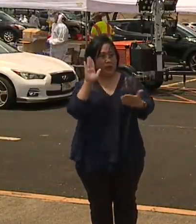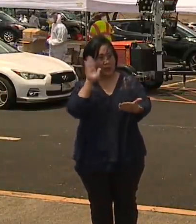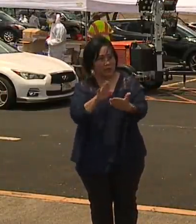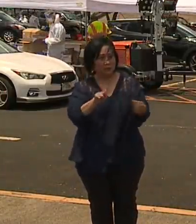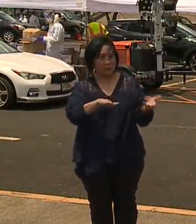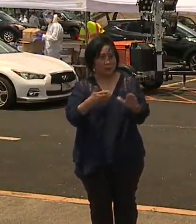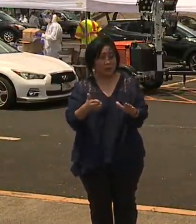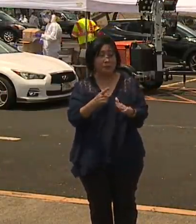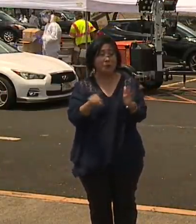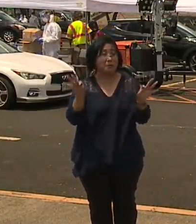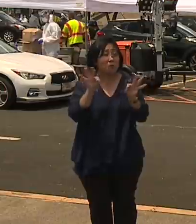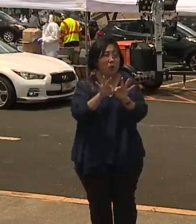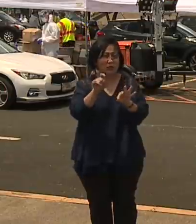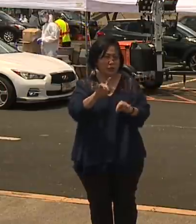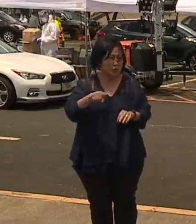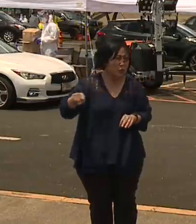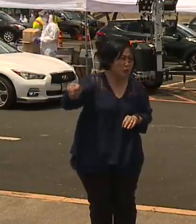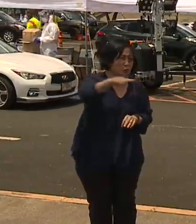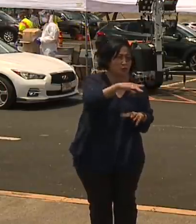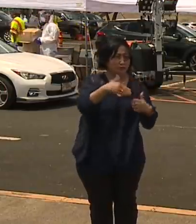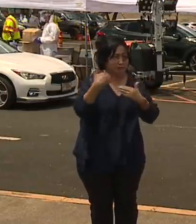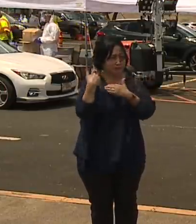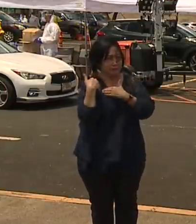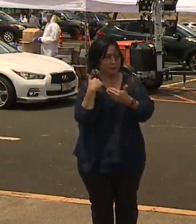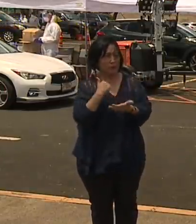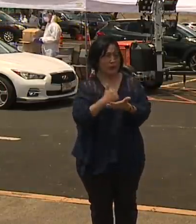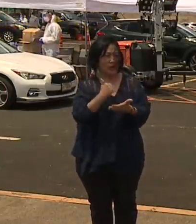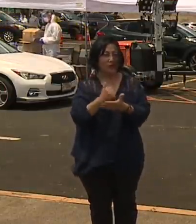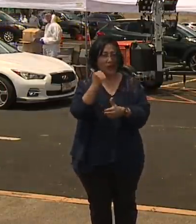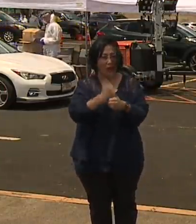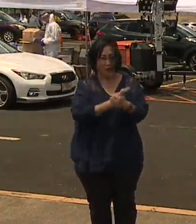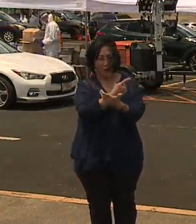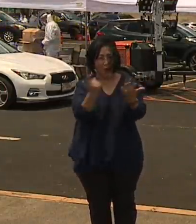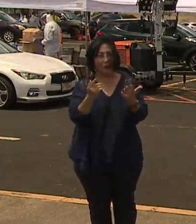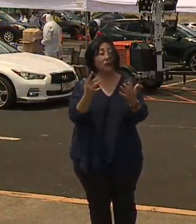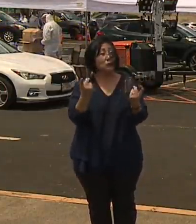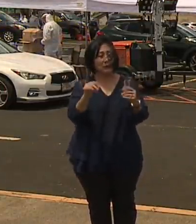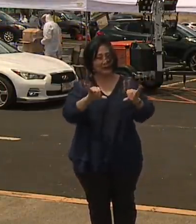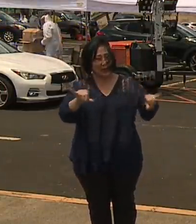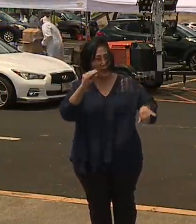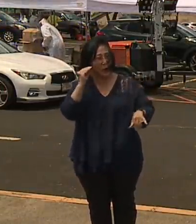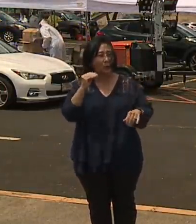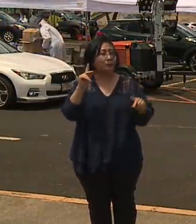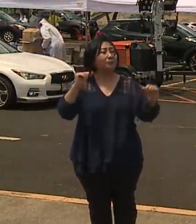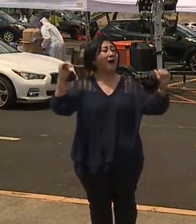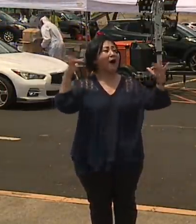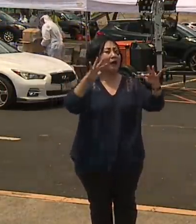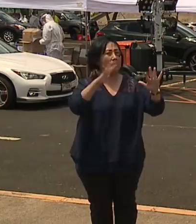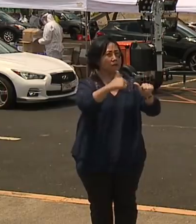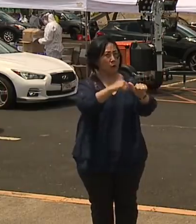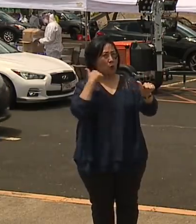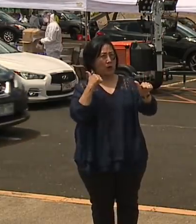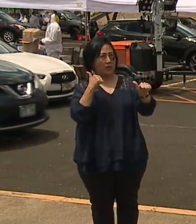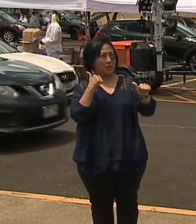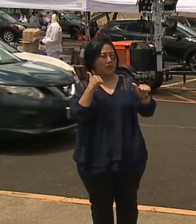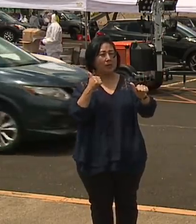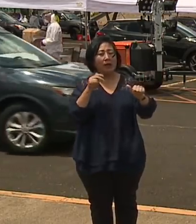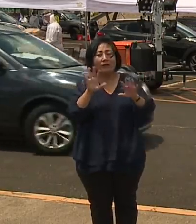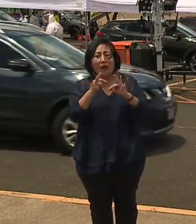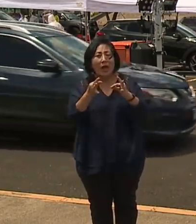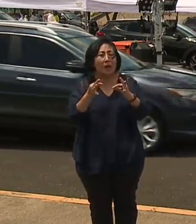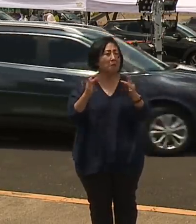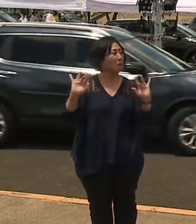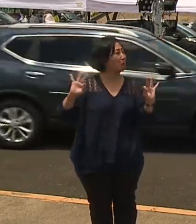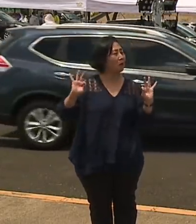need you. We need you to do your part. We need everyone to, again, stay at home, avoid gatherings even amongst families,